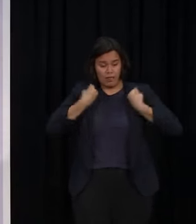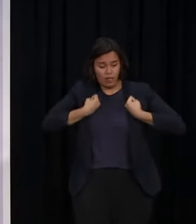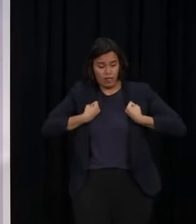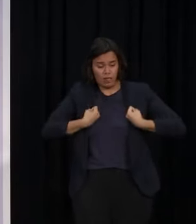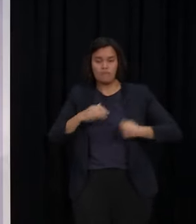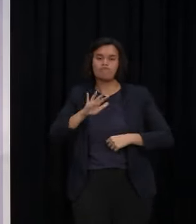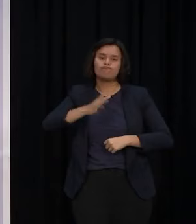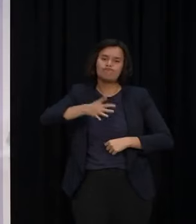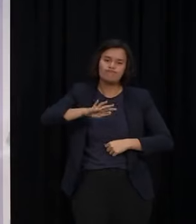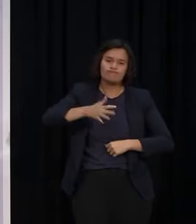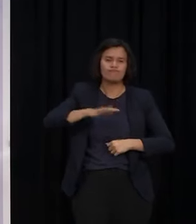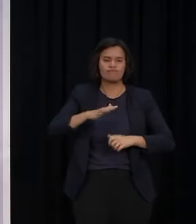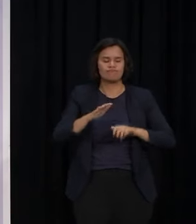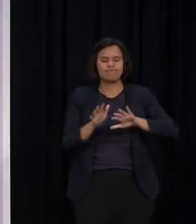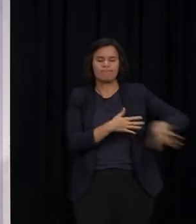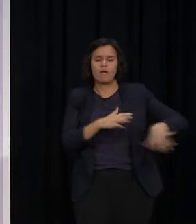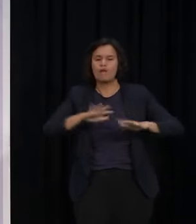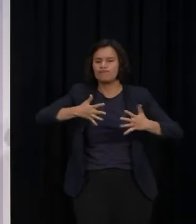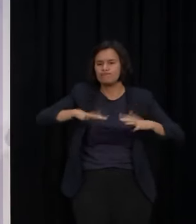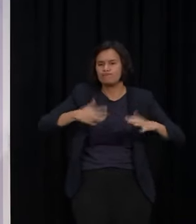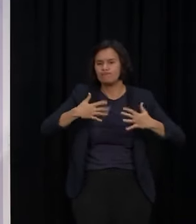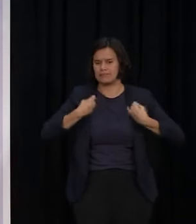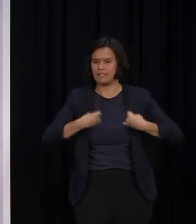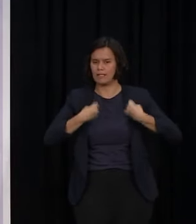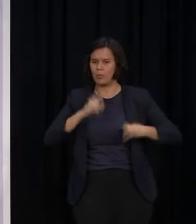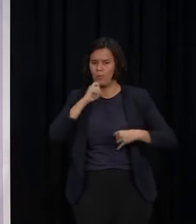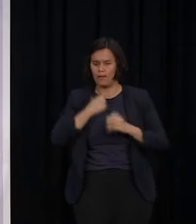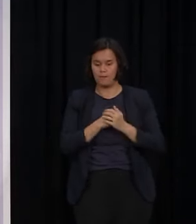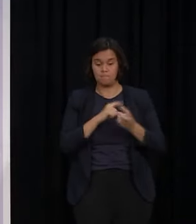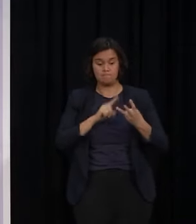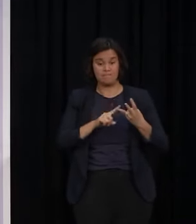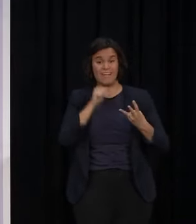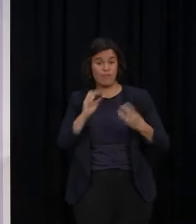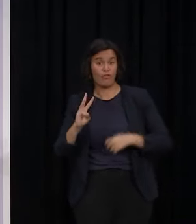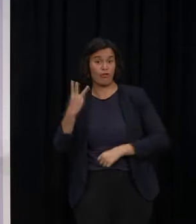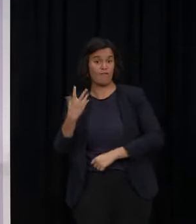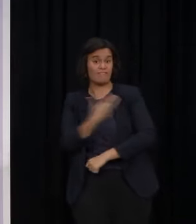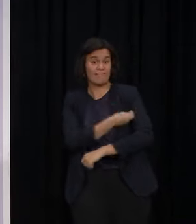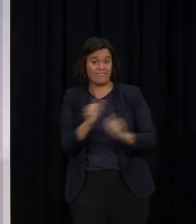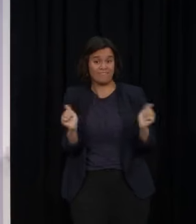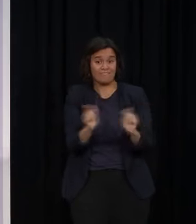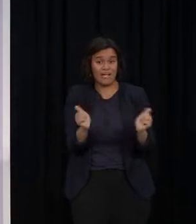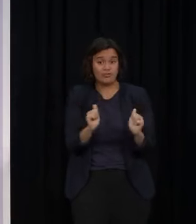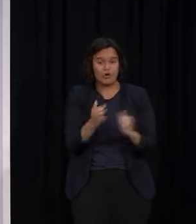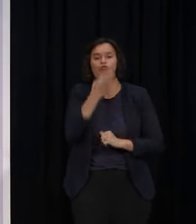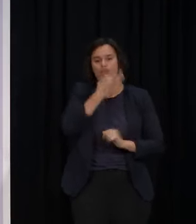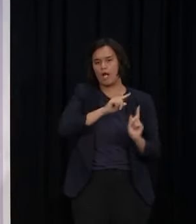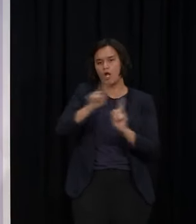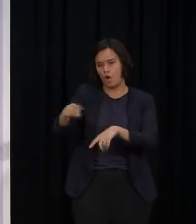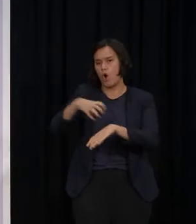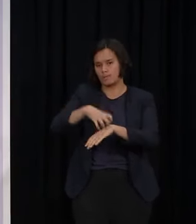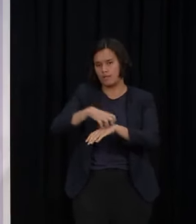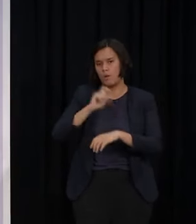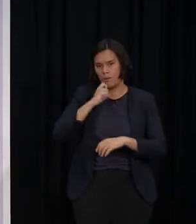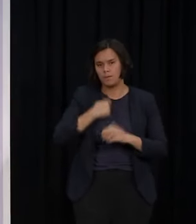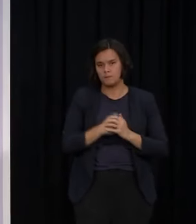and if you're boosted, you are 10 times less likely to end up in hospital. Thirdly, even though for some